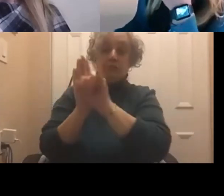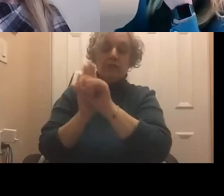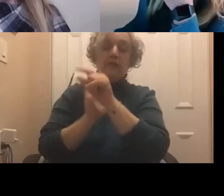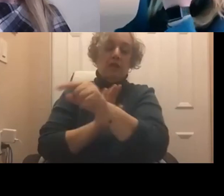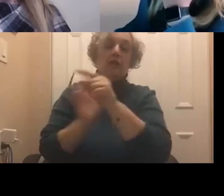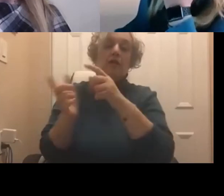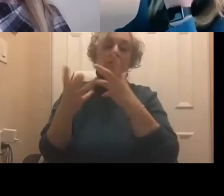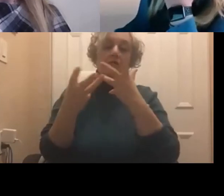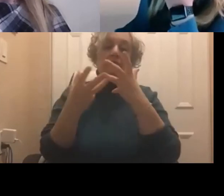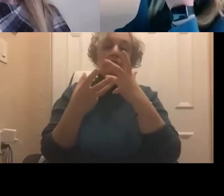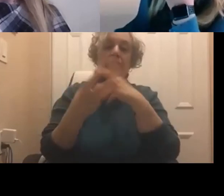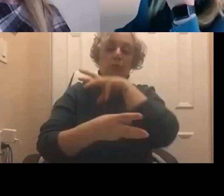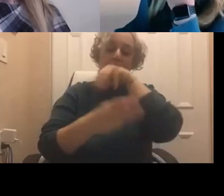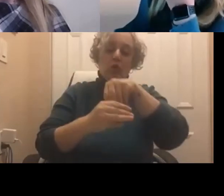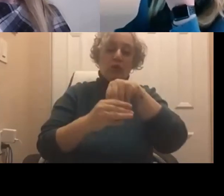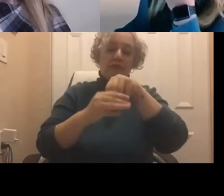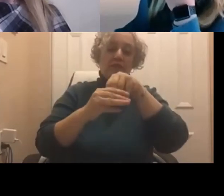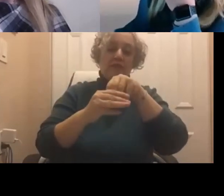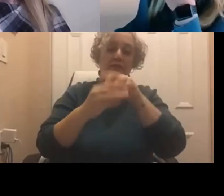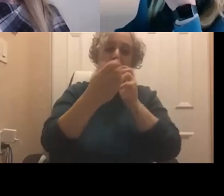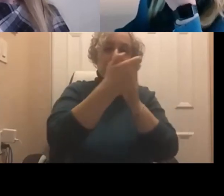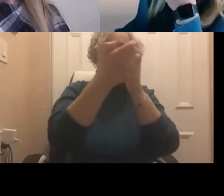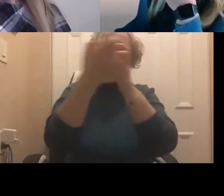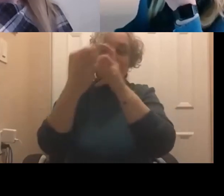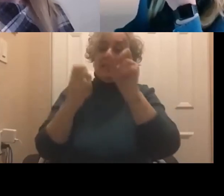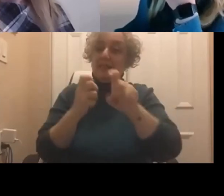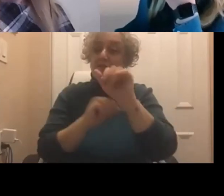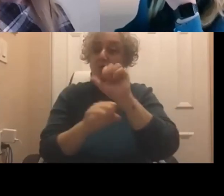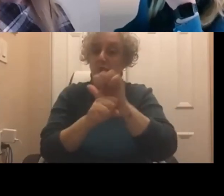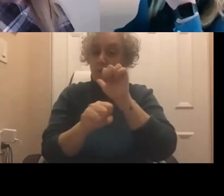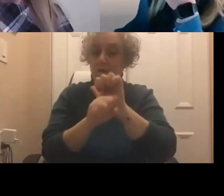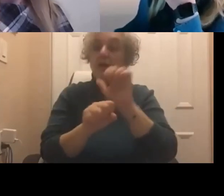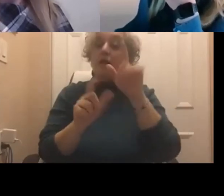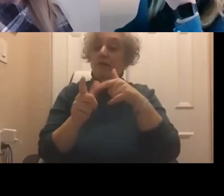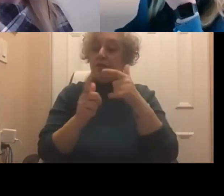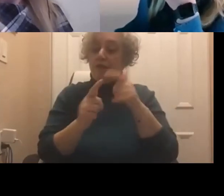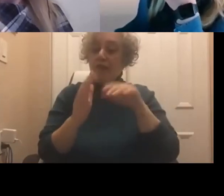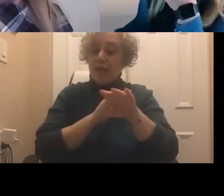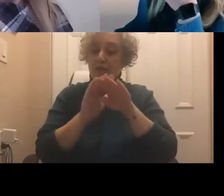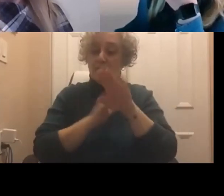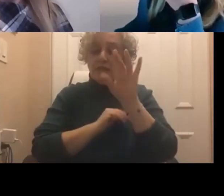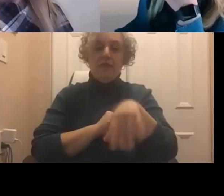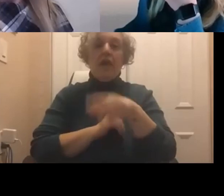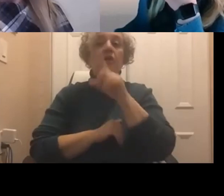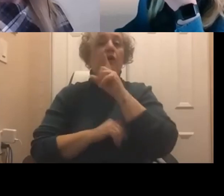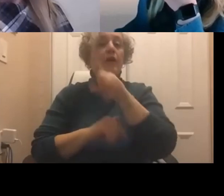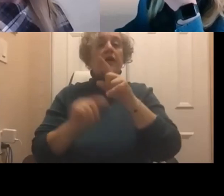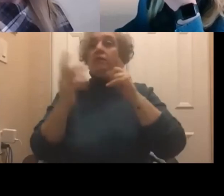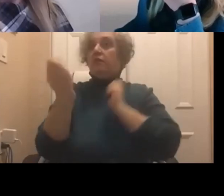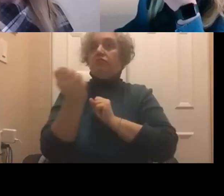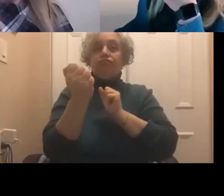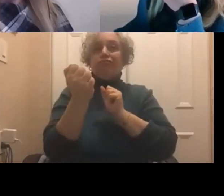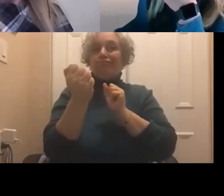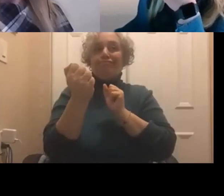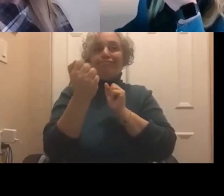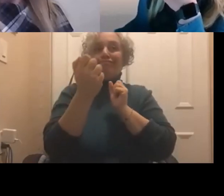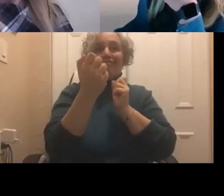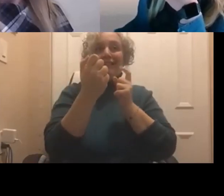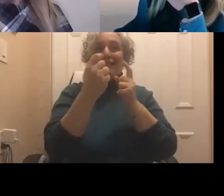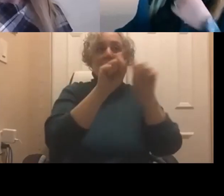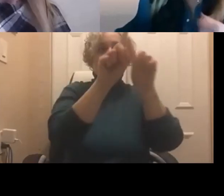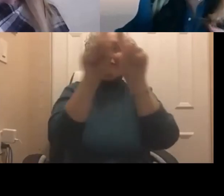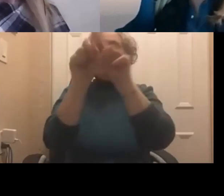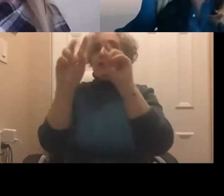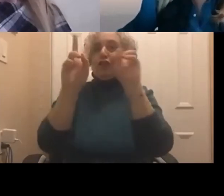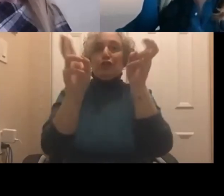inclusive employment, then we address a whole bunch of other crises and issues that we're facing